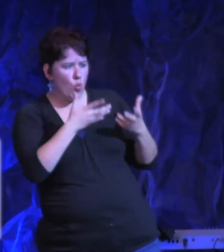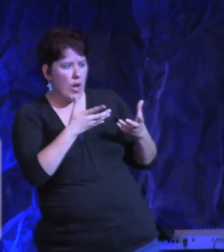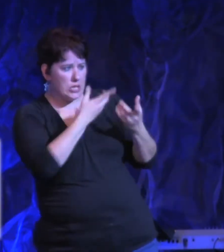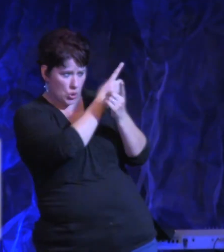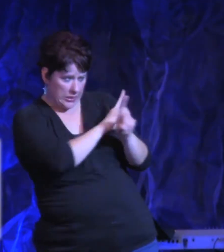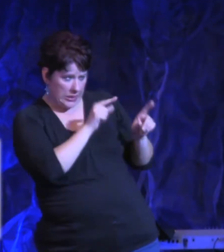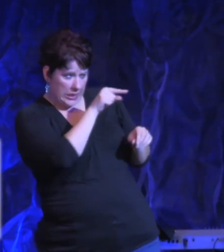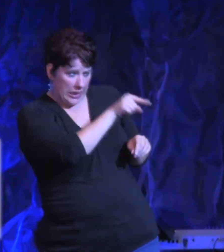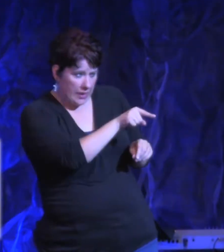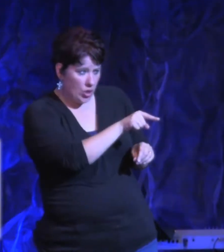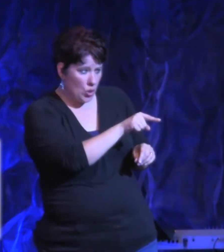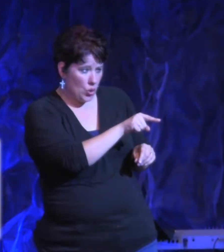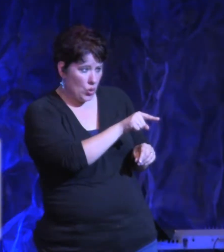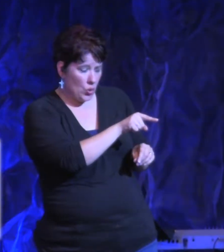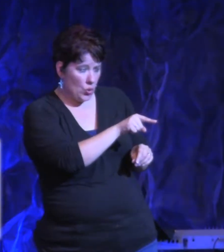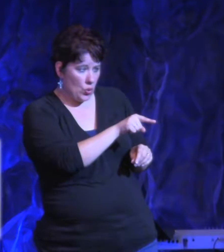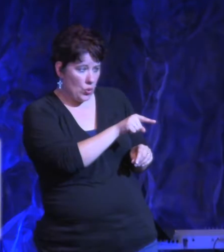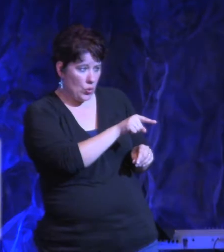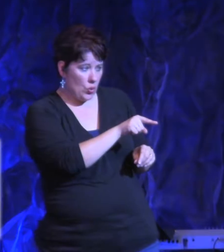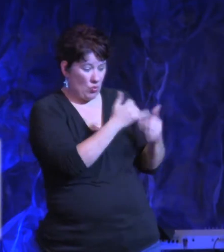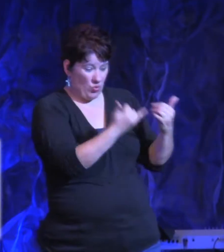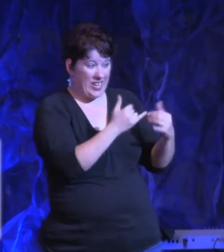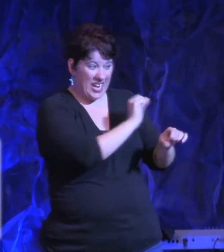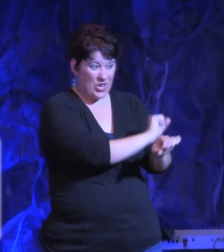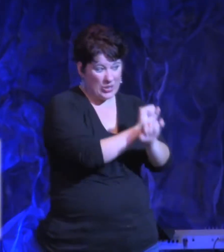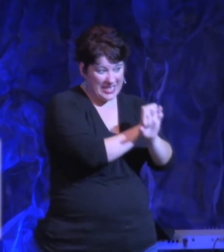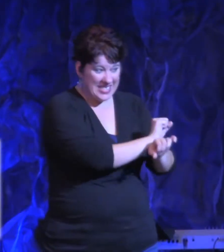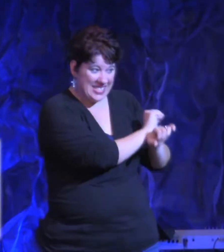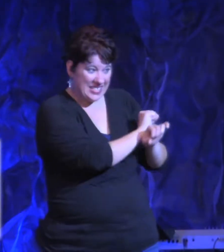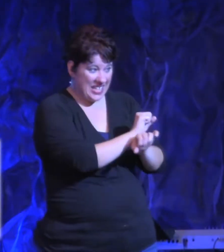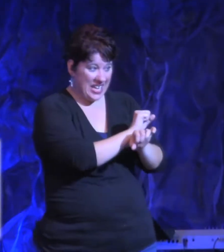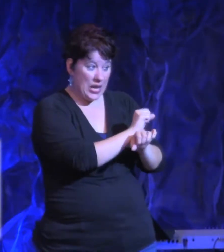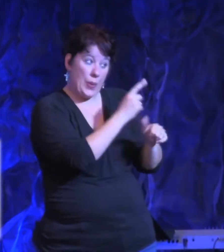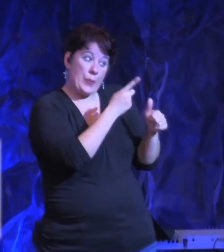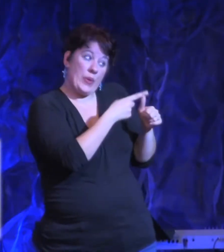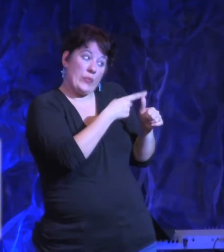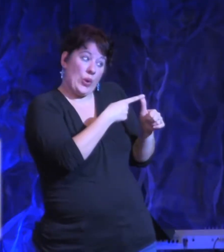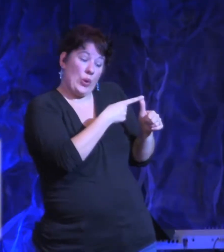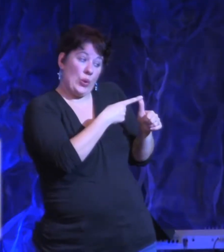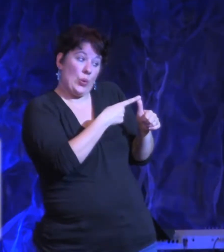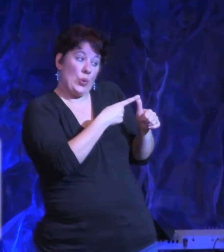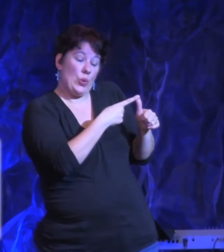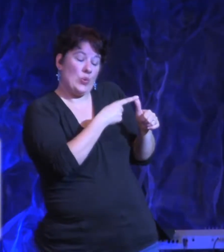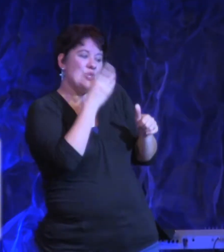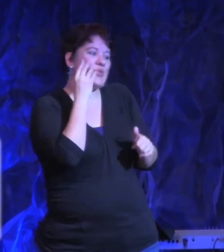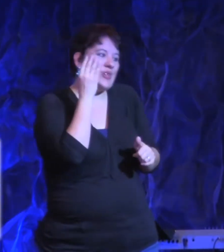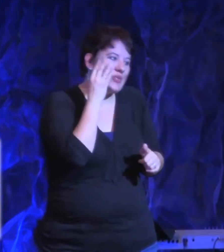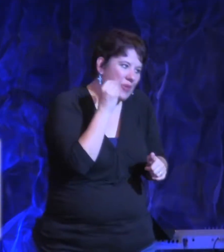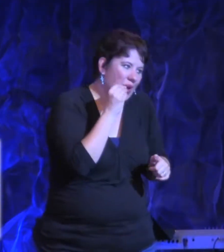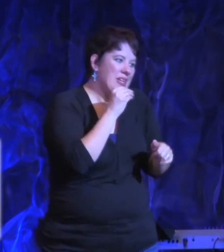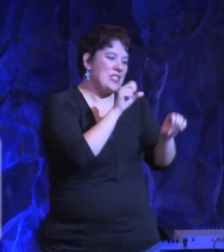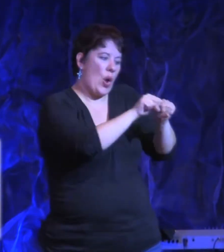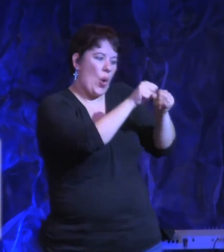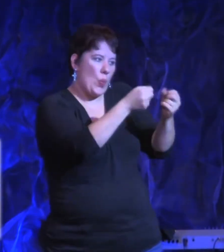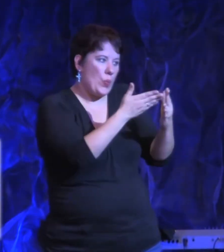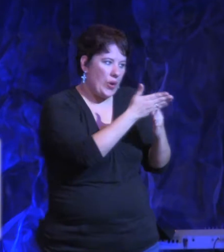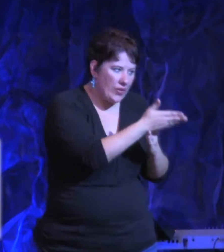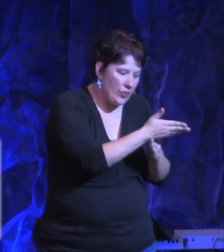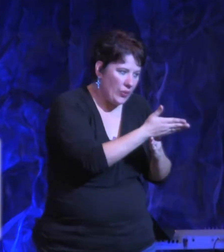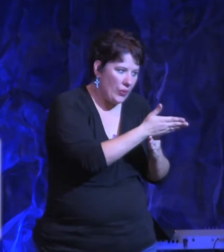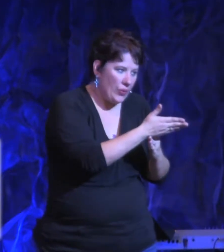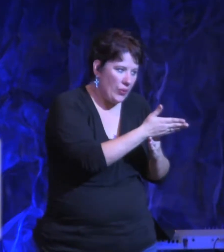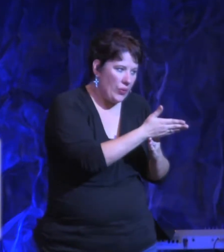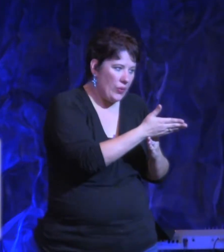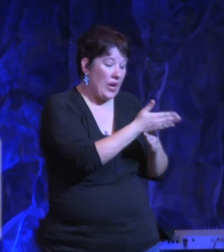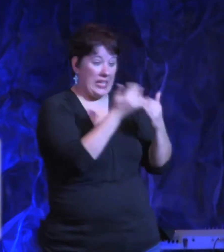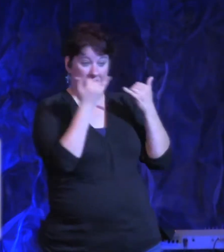people. But first, you need to experience a breakthrough. Remember, the children of Israel ended up in Babylon because of their disobedience. And now the